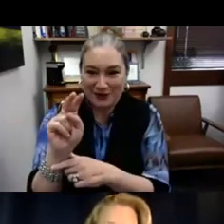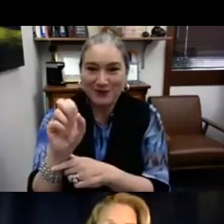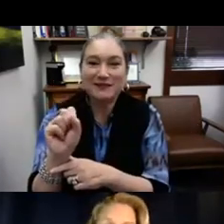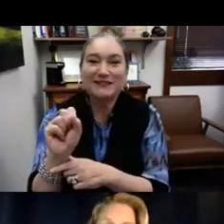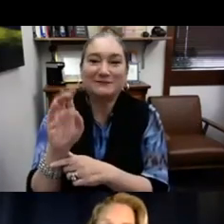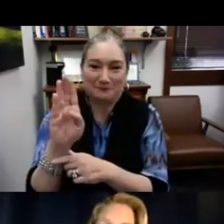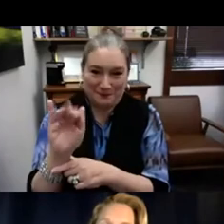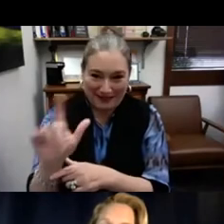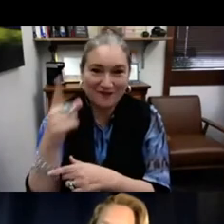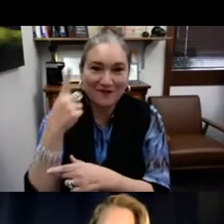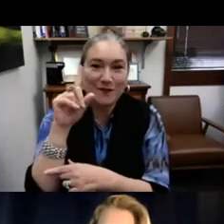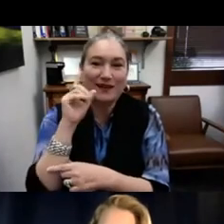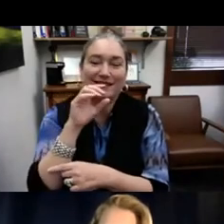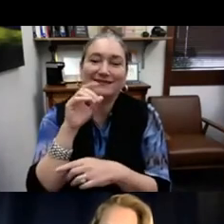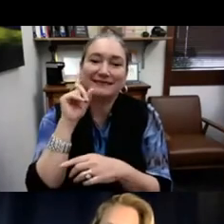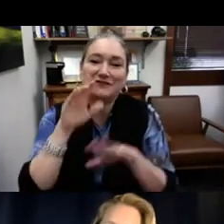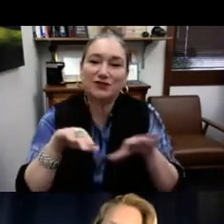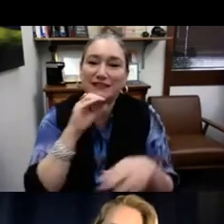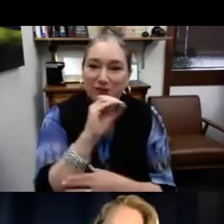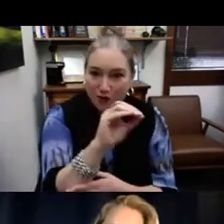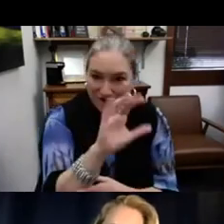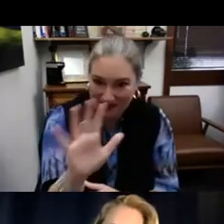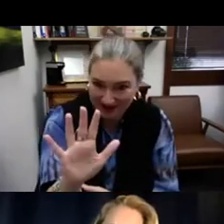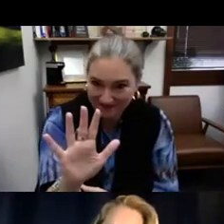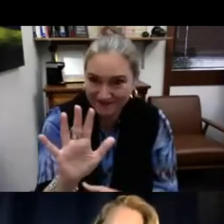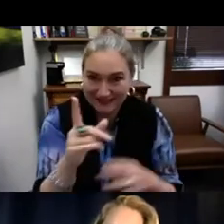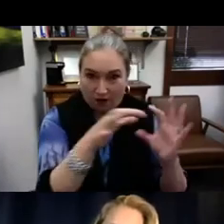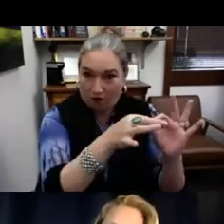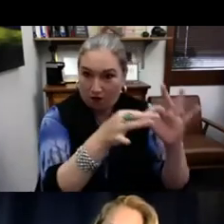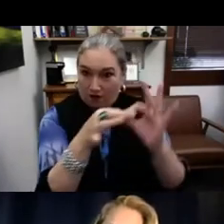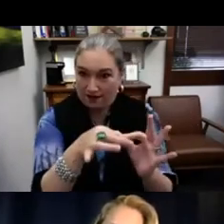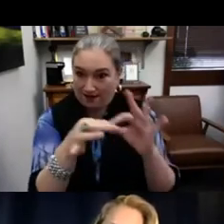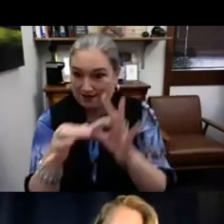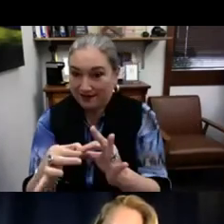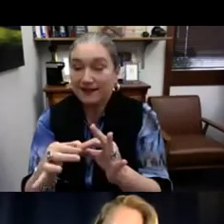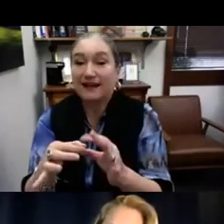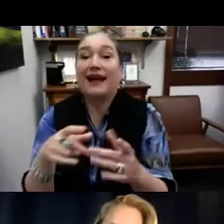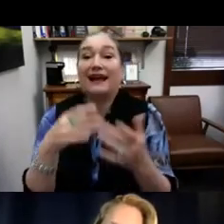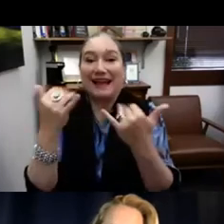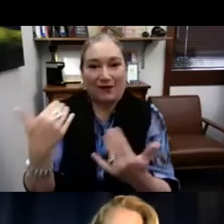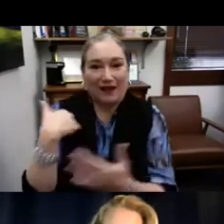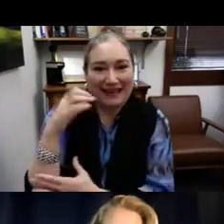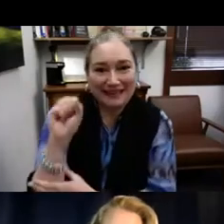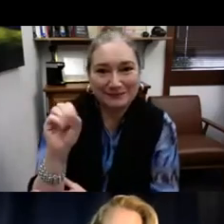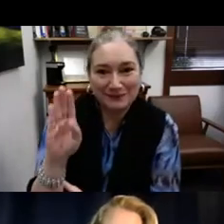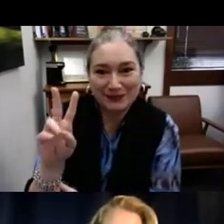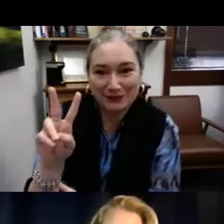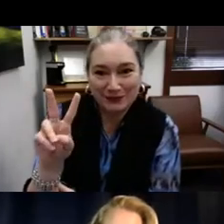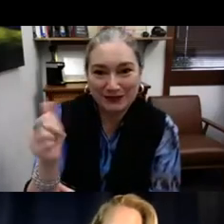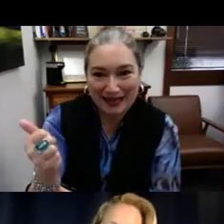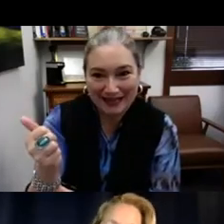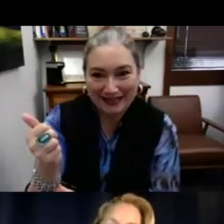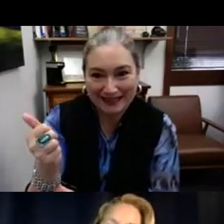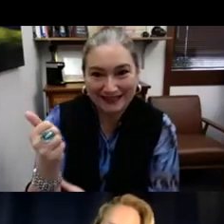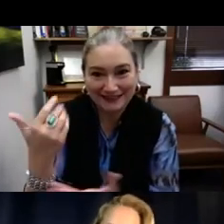And so that's the language milestones bill for deaf children ages zero to five. See how it's all kind of tied?